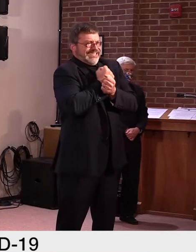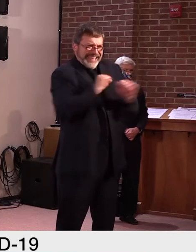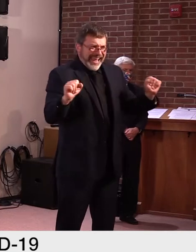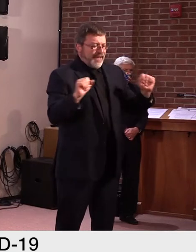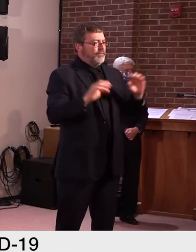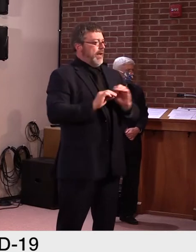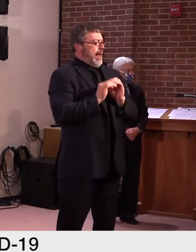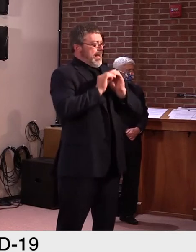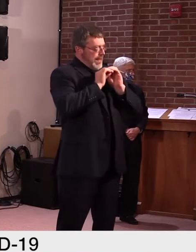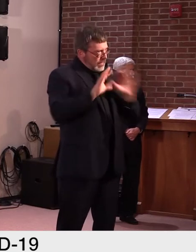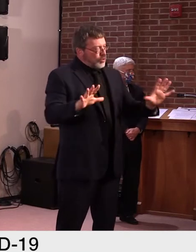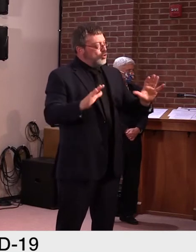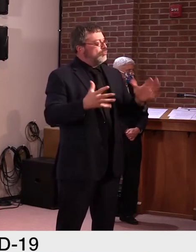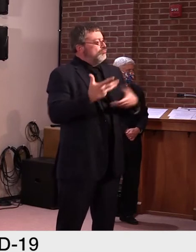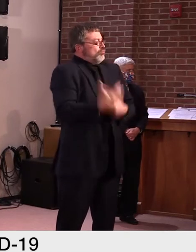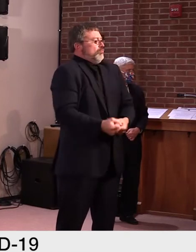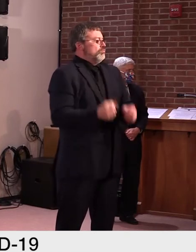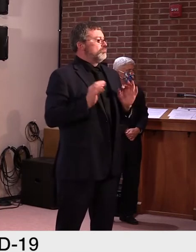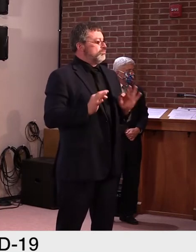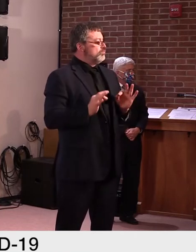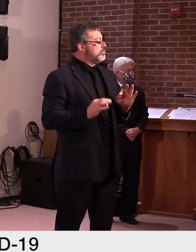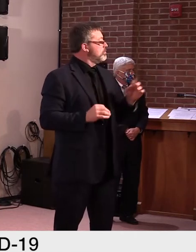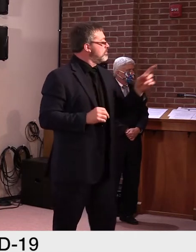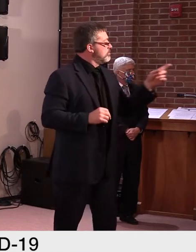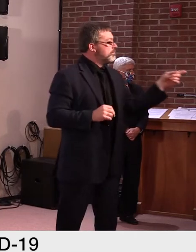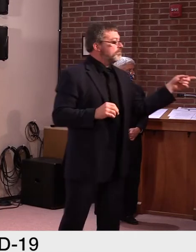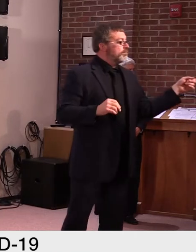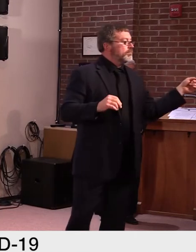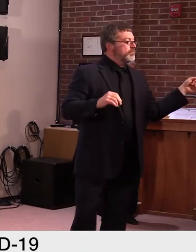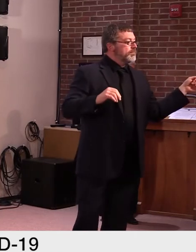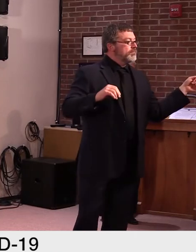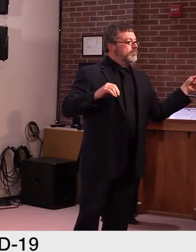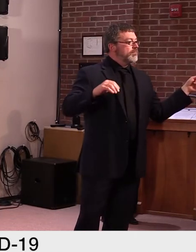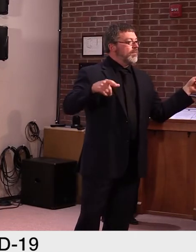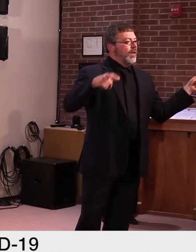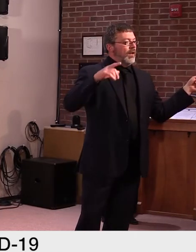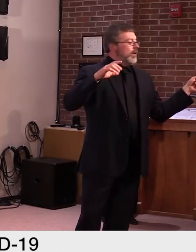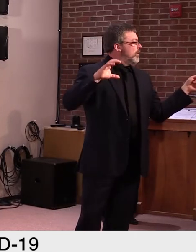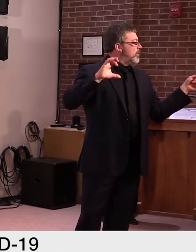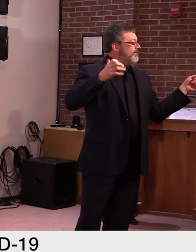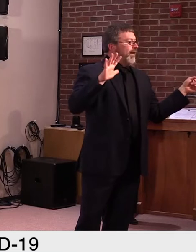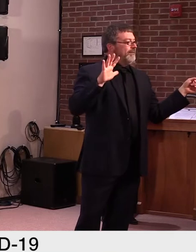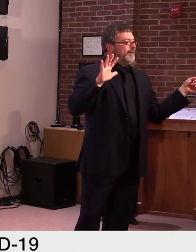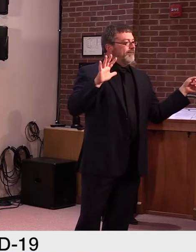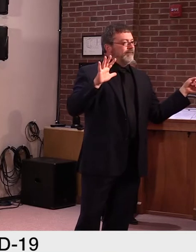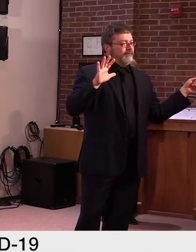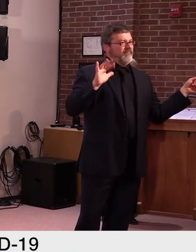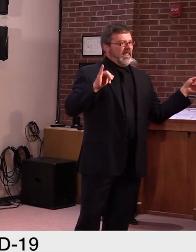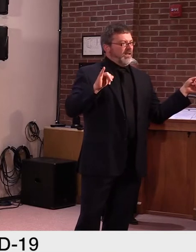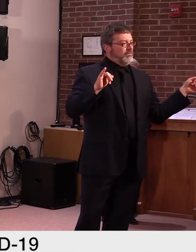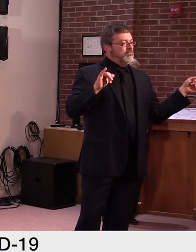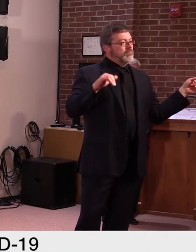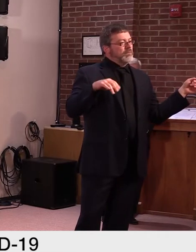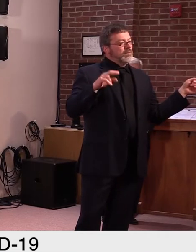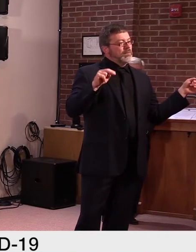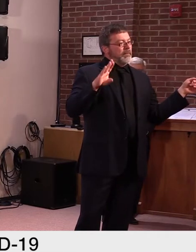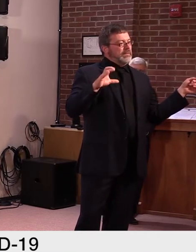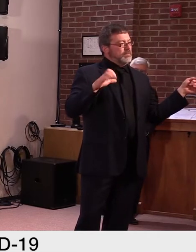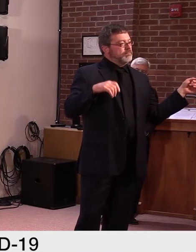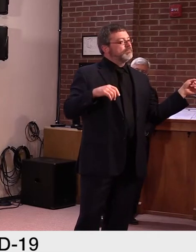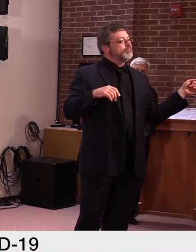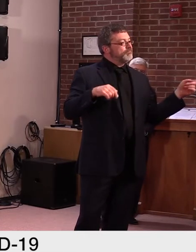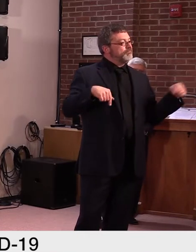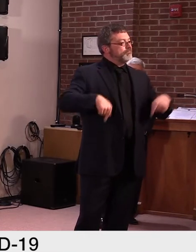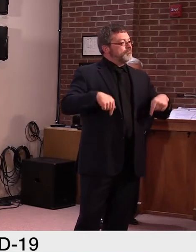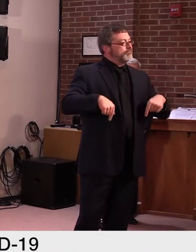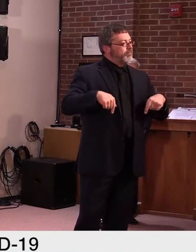David? Um, this week, well, yesterday, the House voted to override, um, your veto of the,